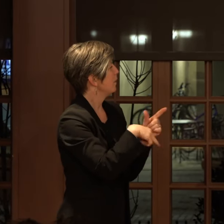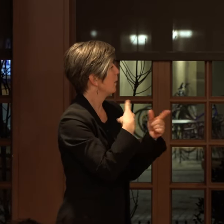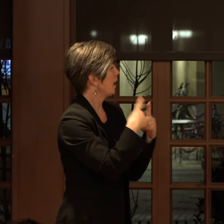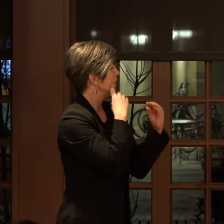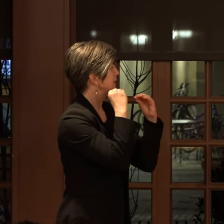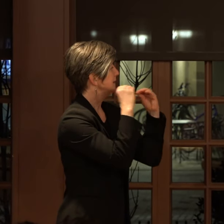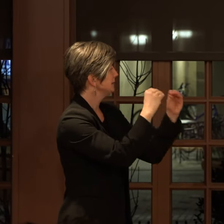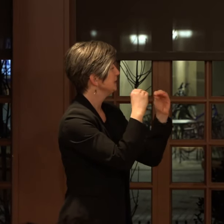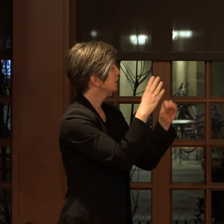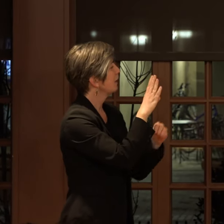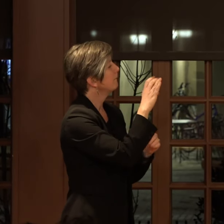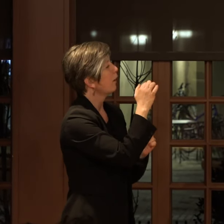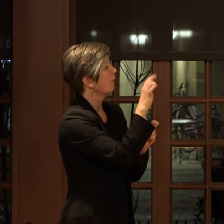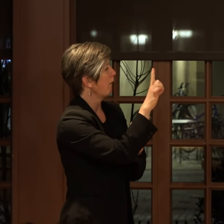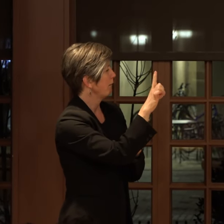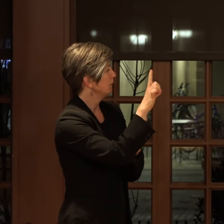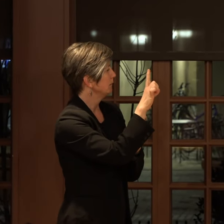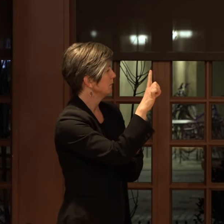was teaching at Barnard.